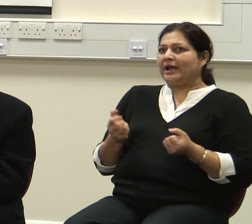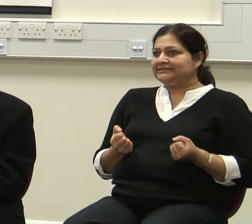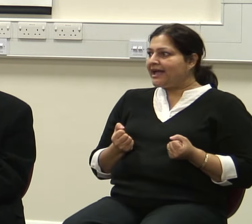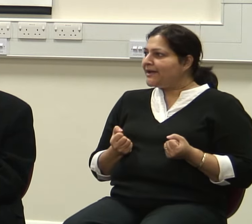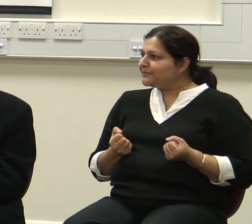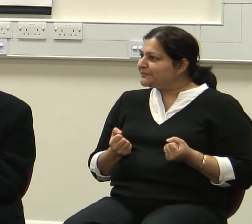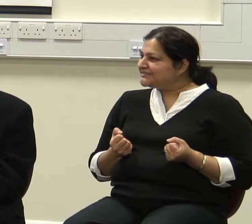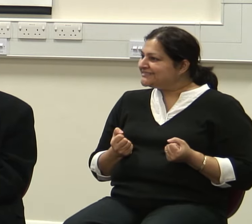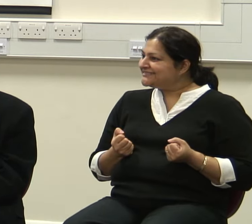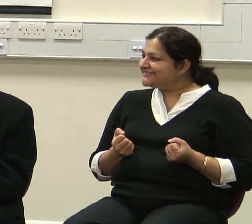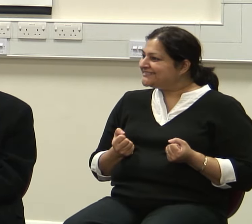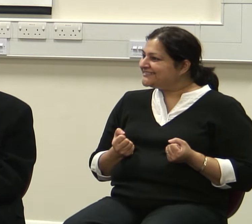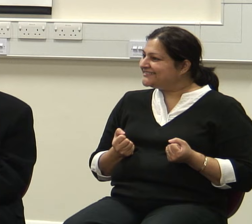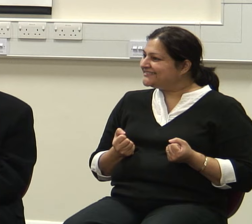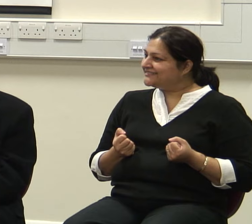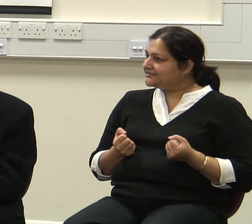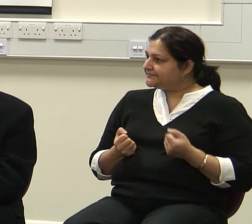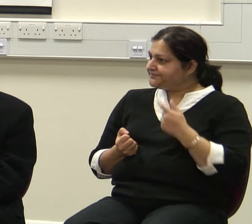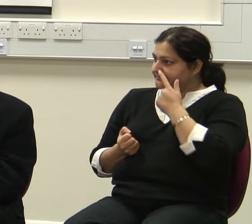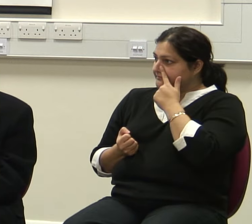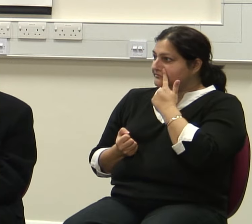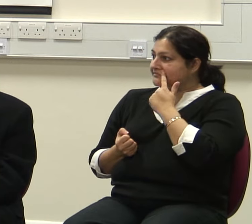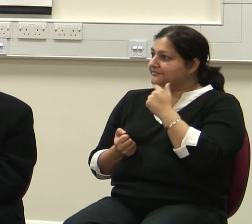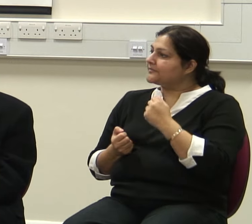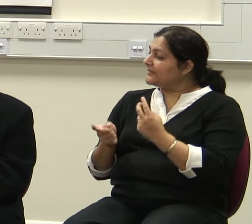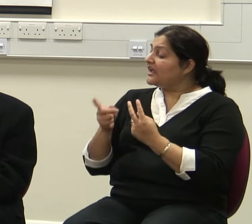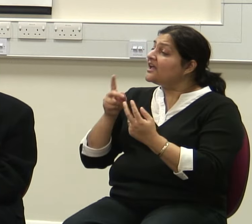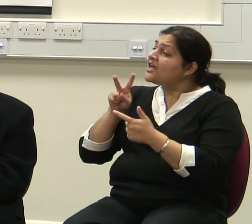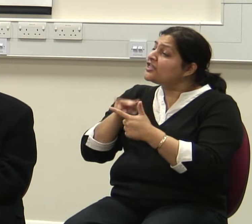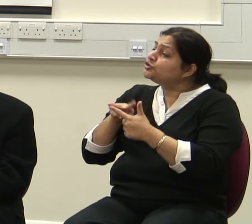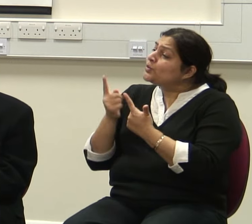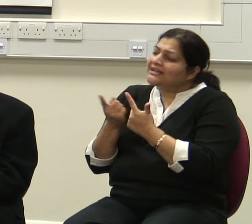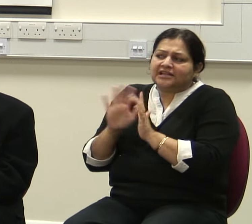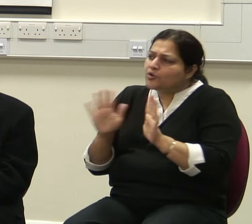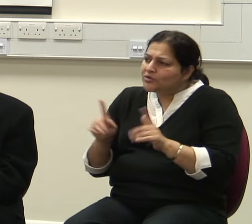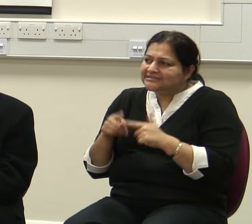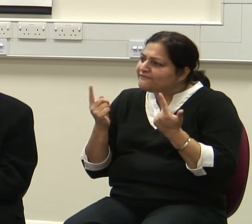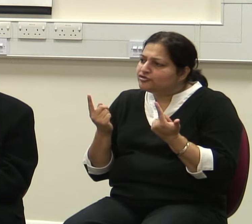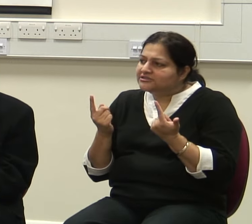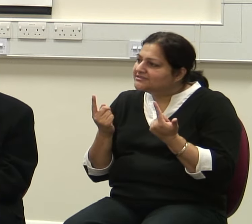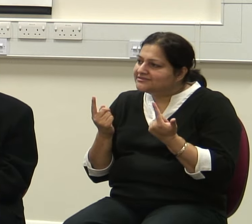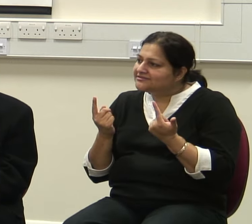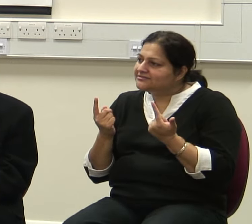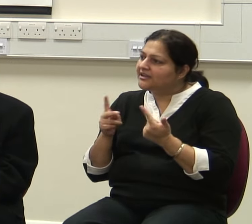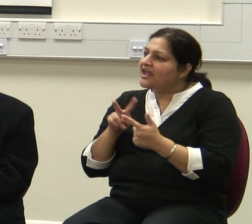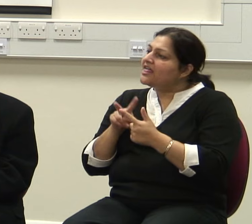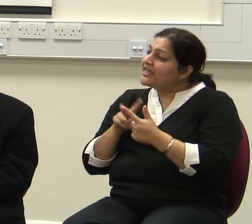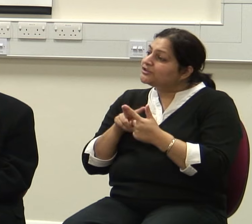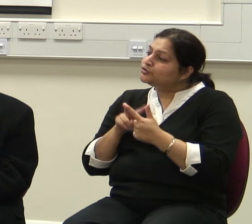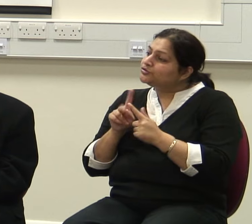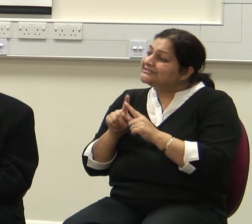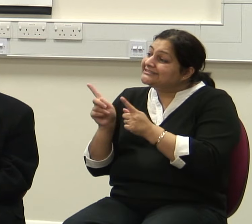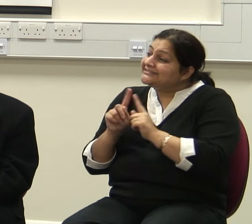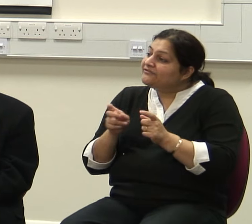Because you say, to my mind, these are not two different things. These are two different approaches to the same